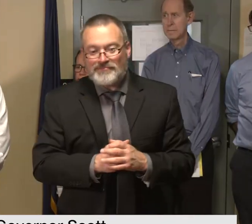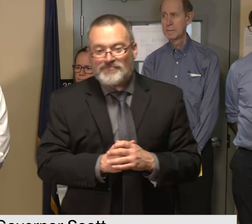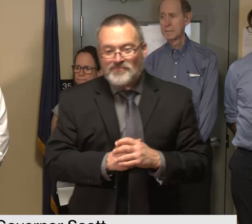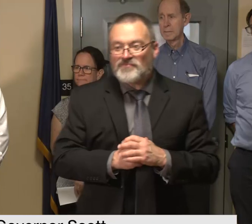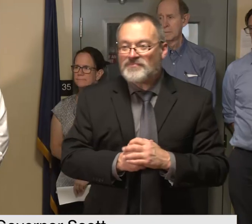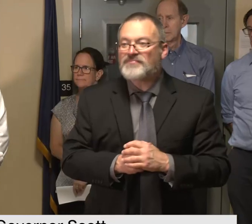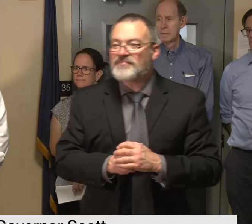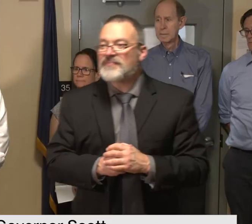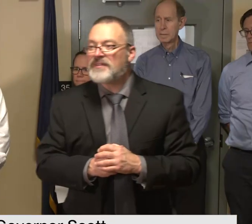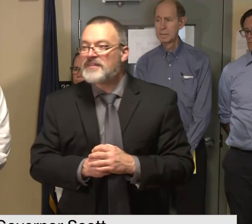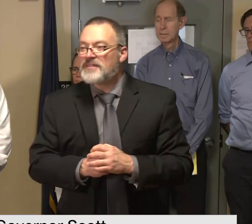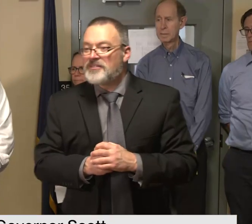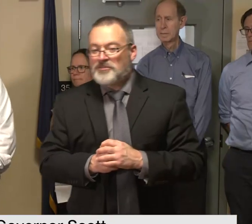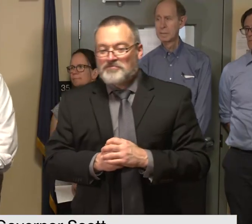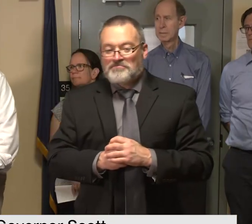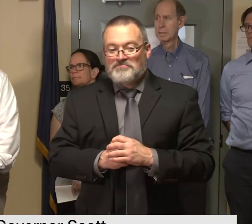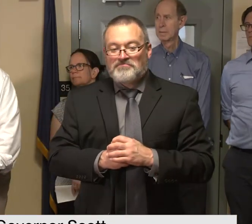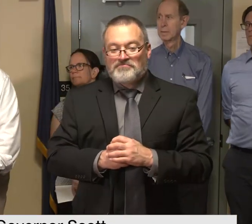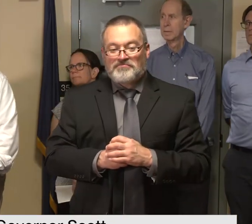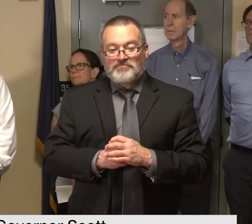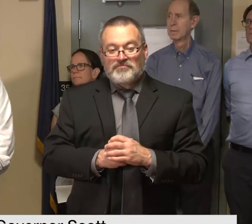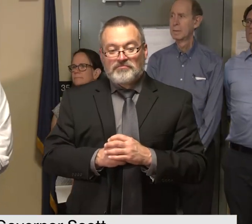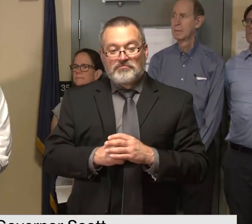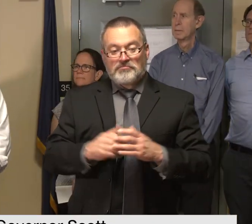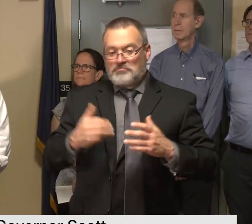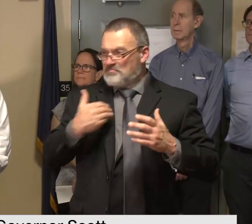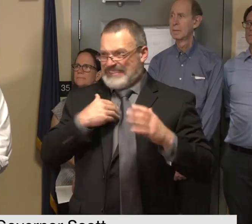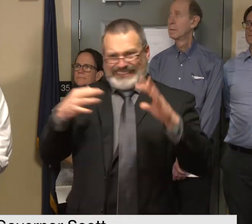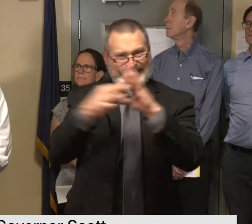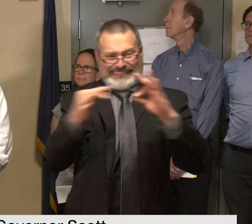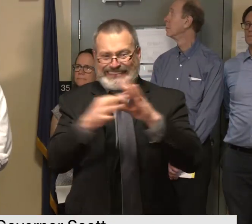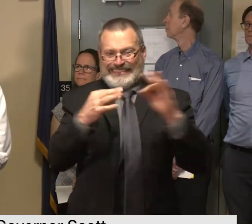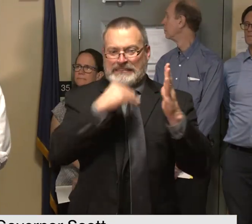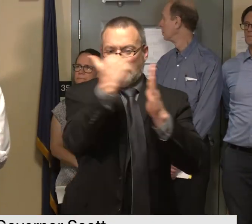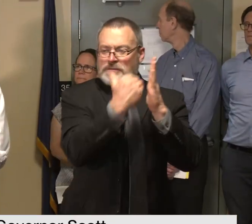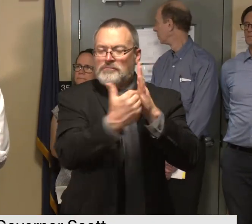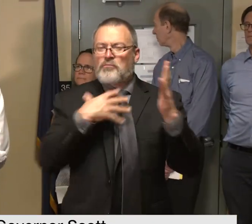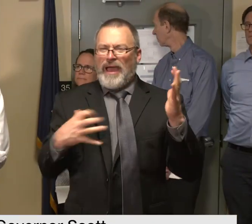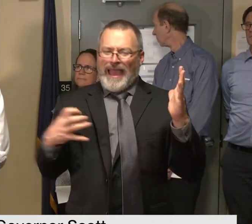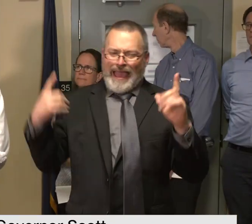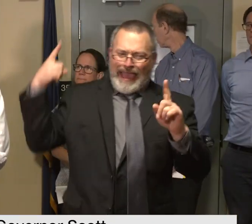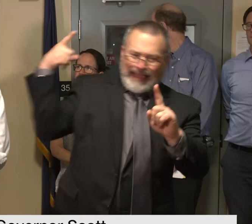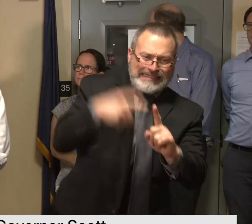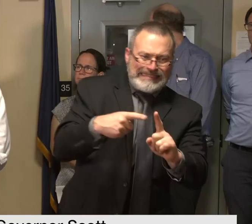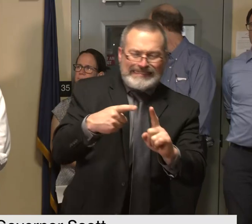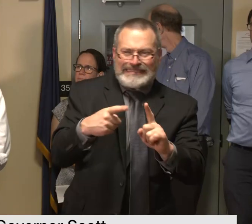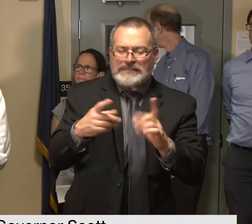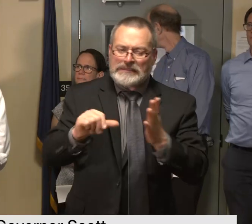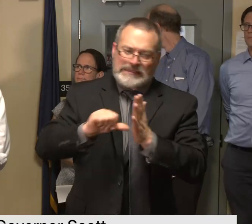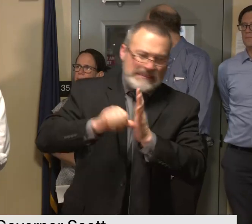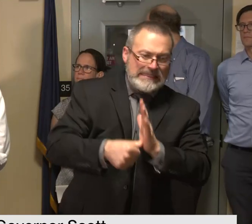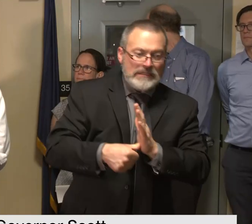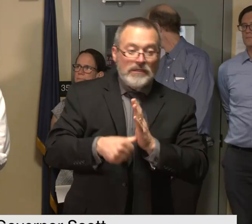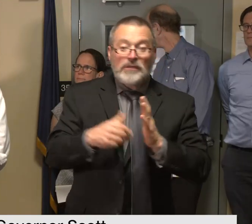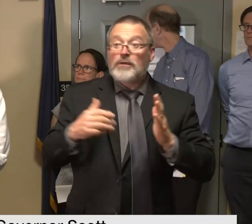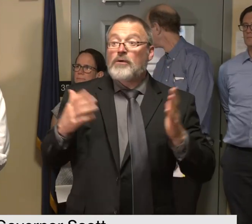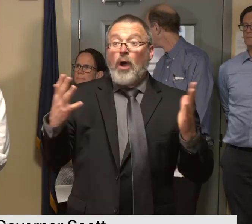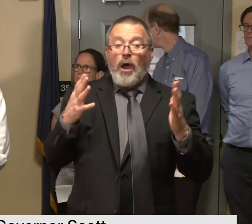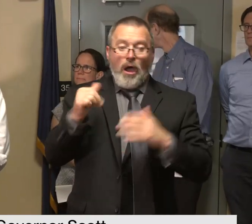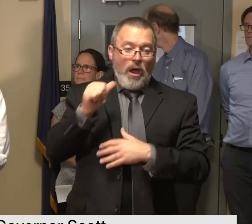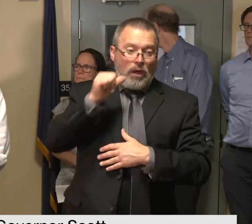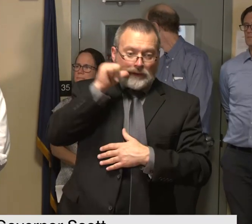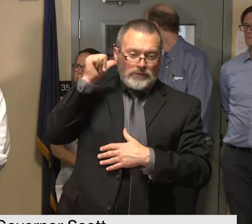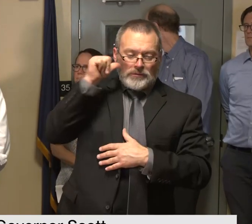before i start listing roads and bridges i just want to re-emphasize what i said yesterday that i'm speaking primarily about